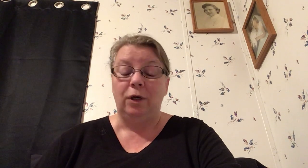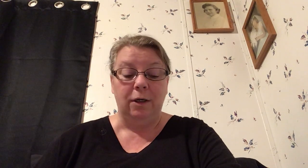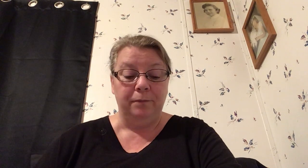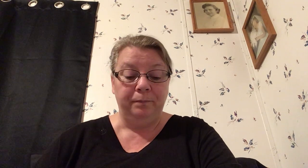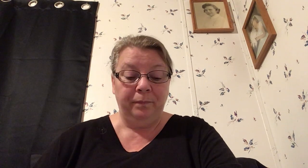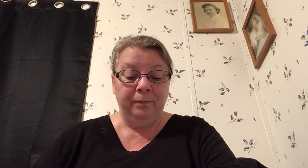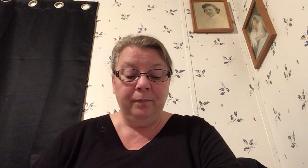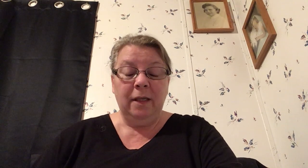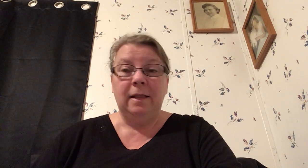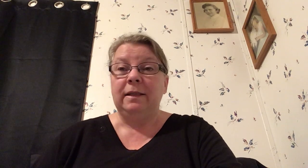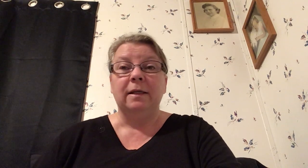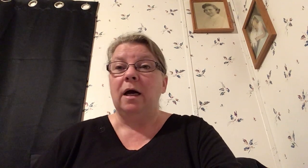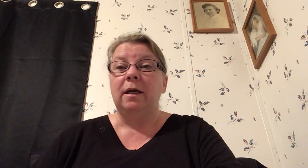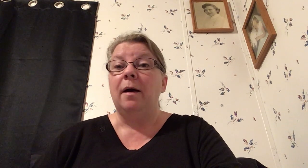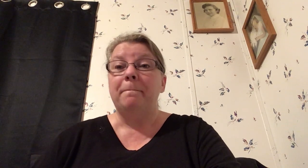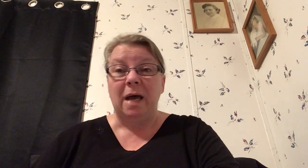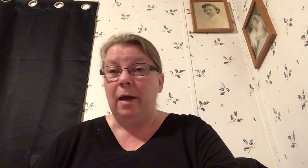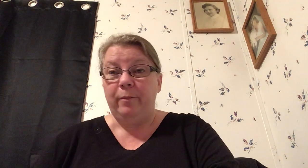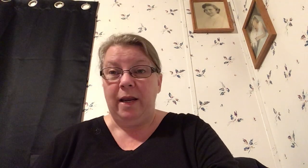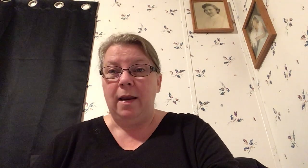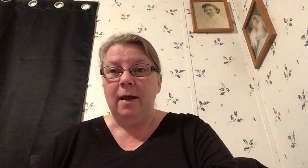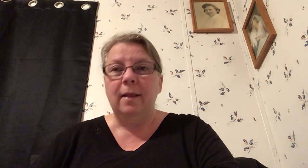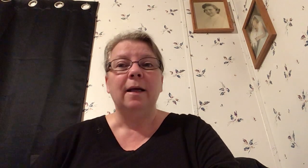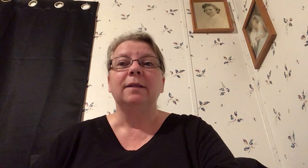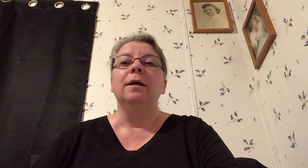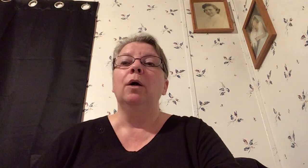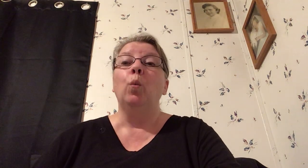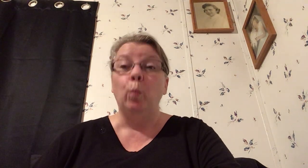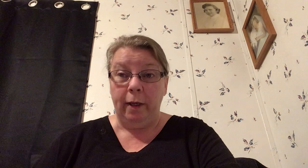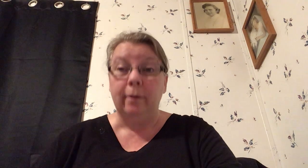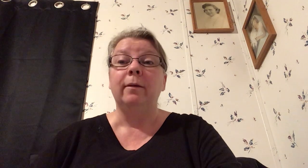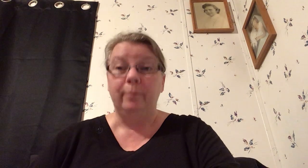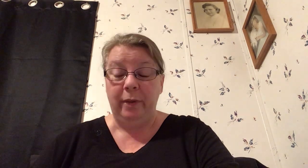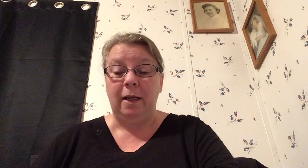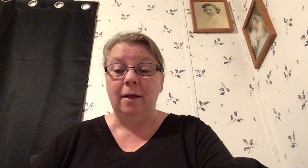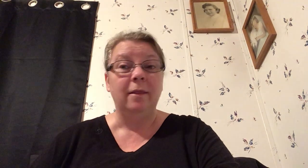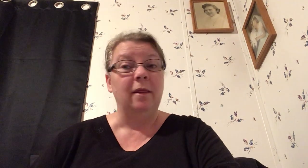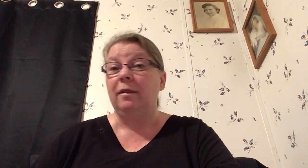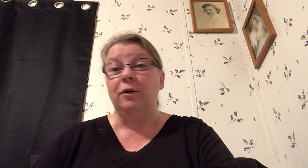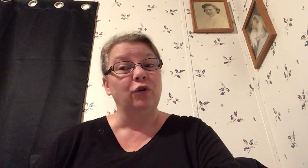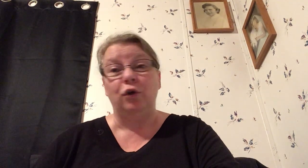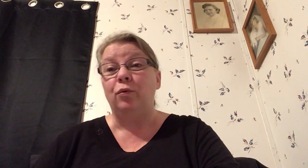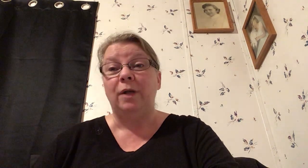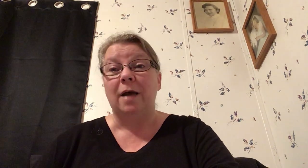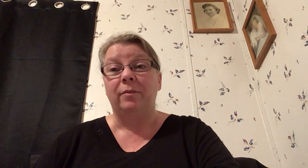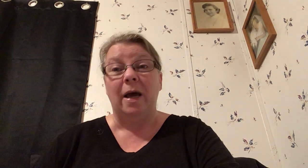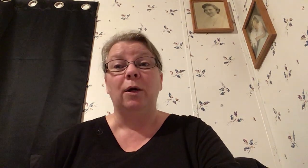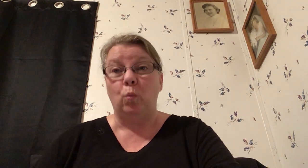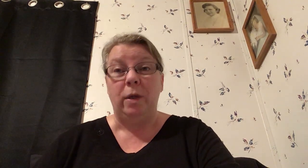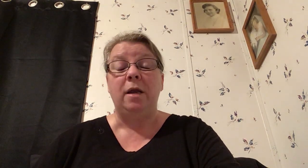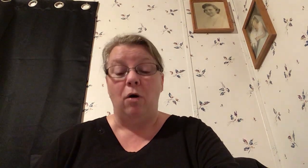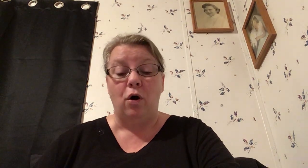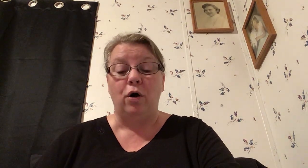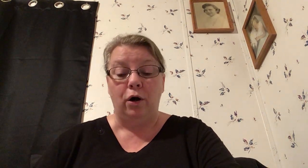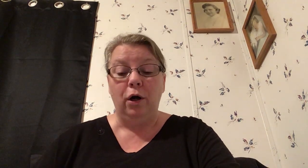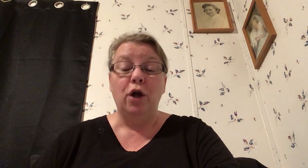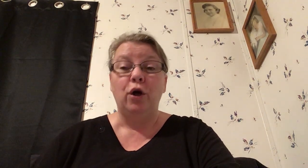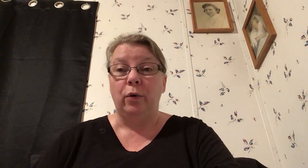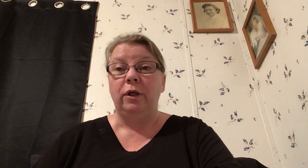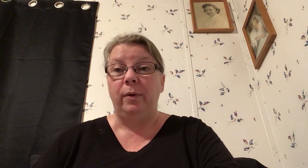that's not a might be that's a will be there's no doubt about it we are going to be